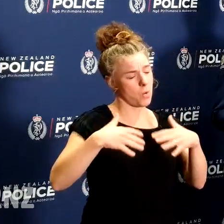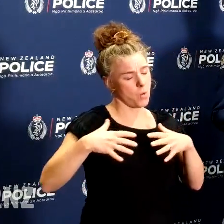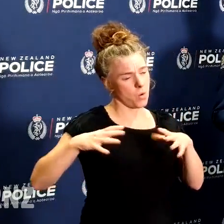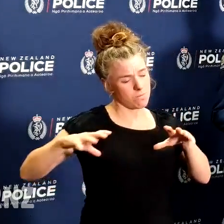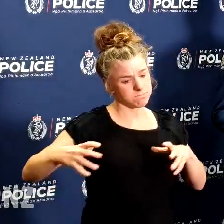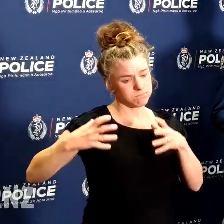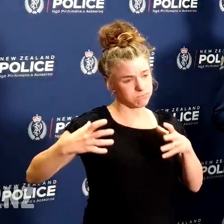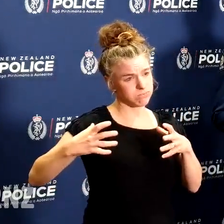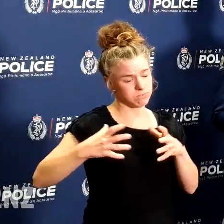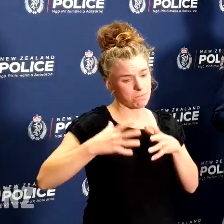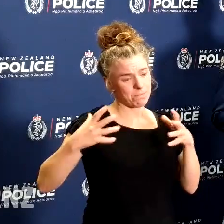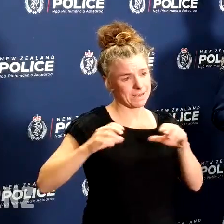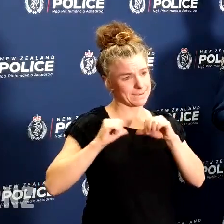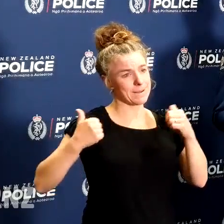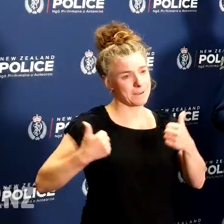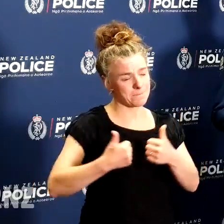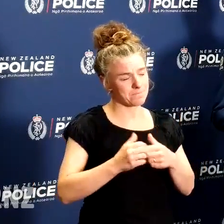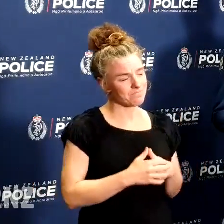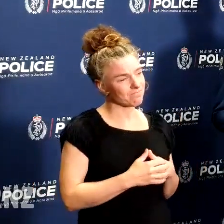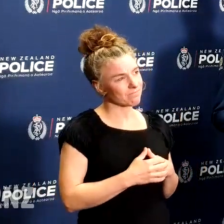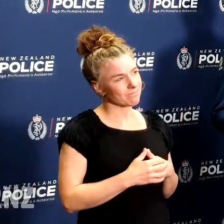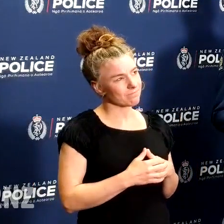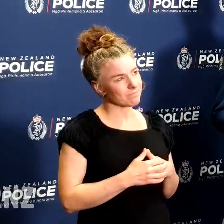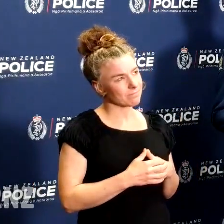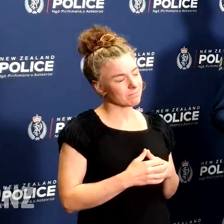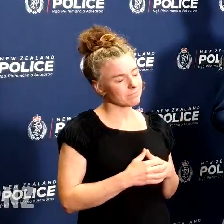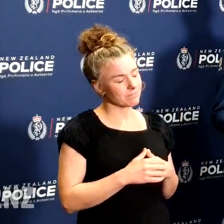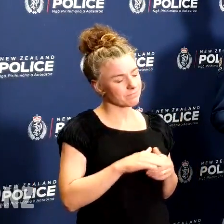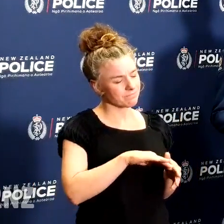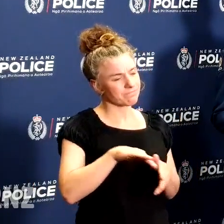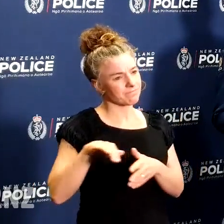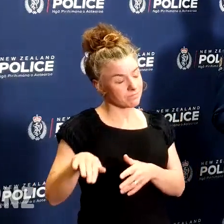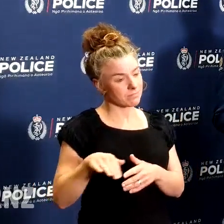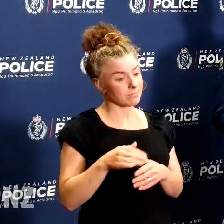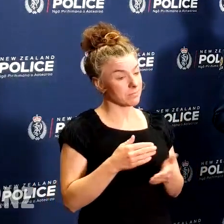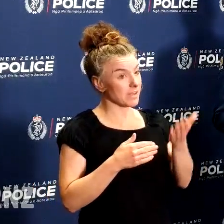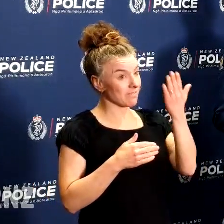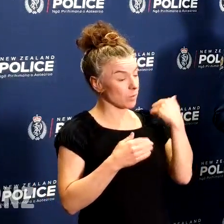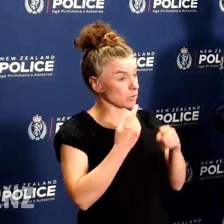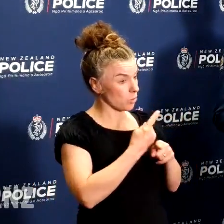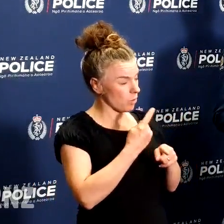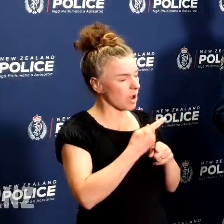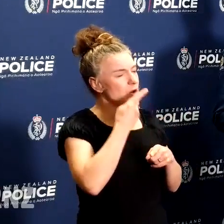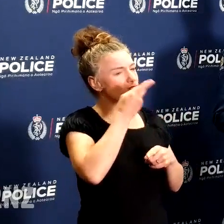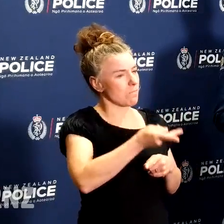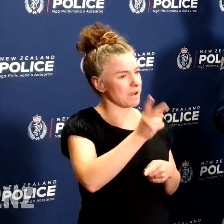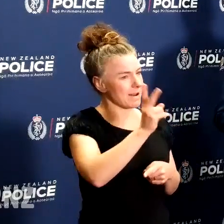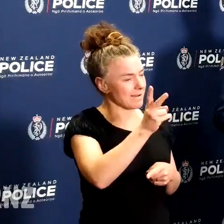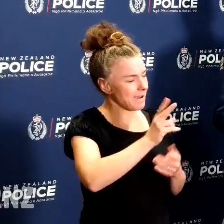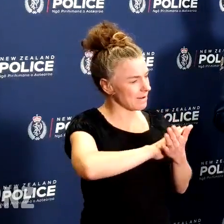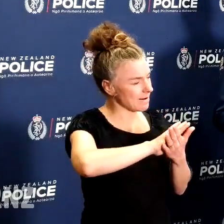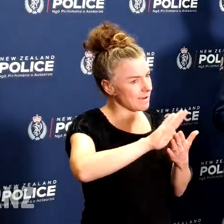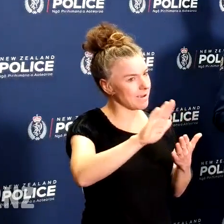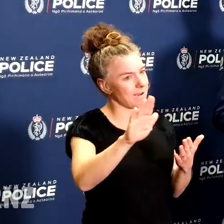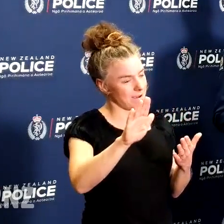The next point I want to make is to be quite definitive. We've spoken about this before but I want